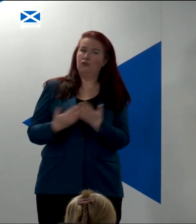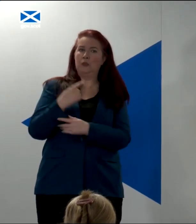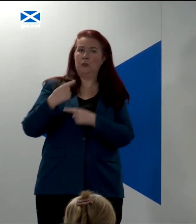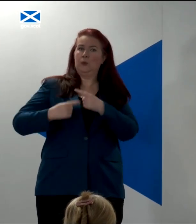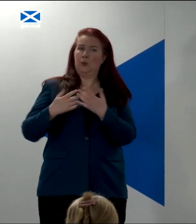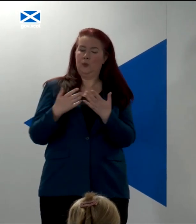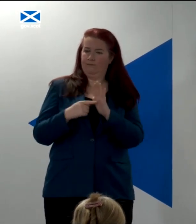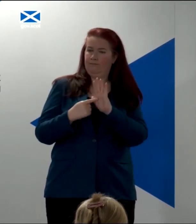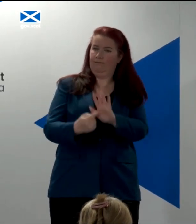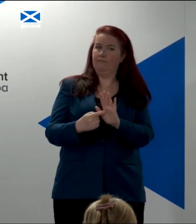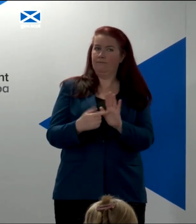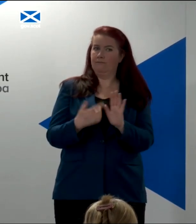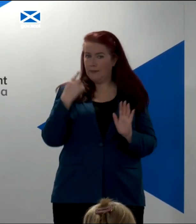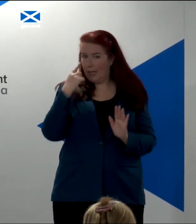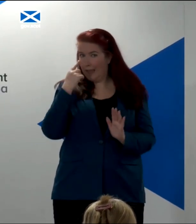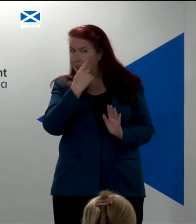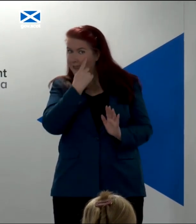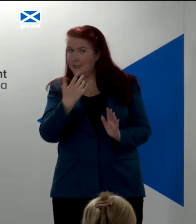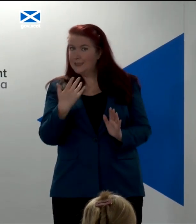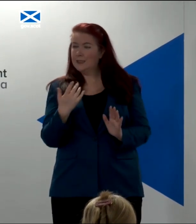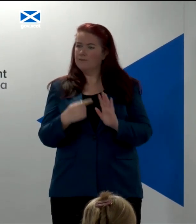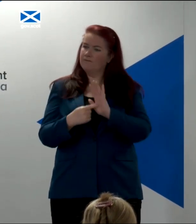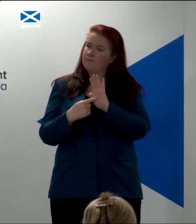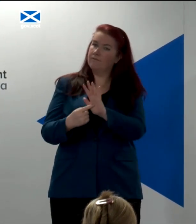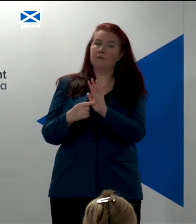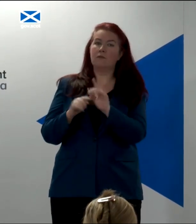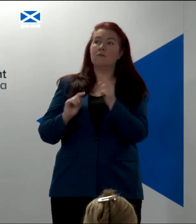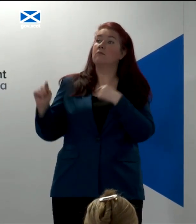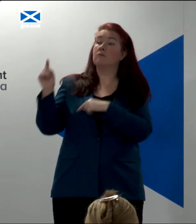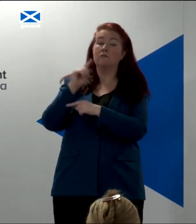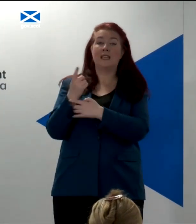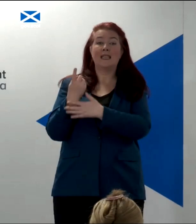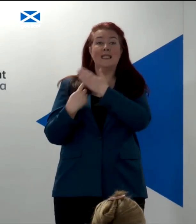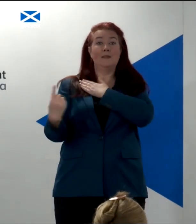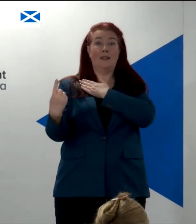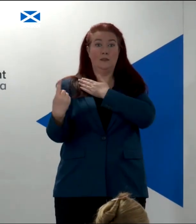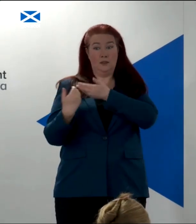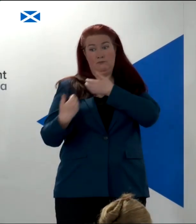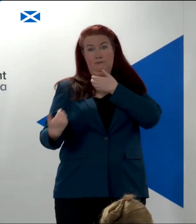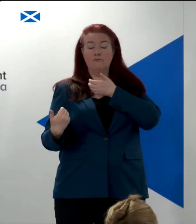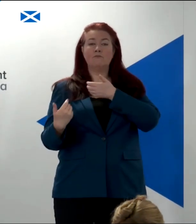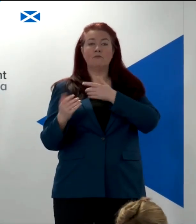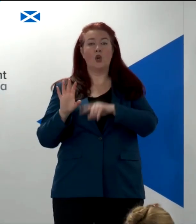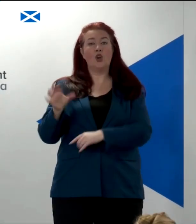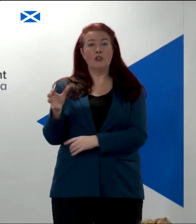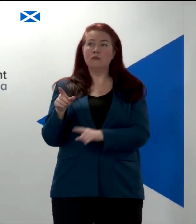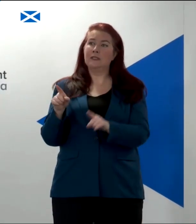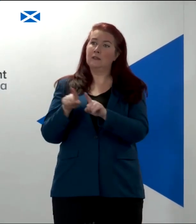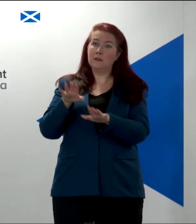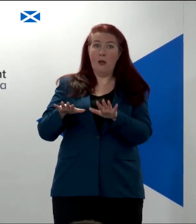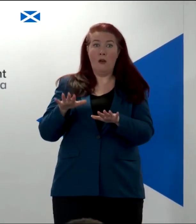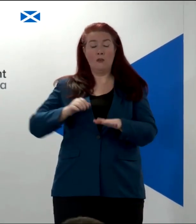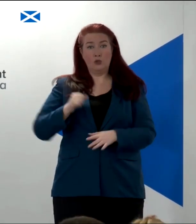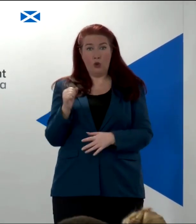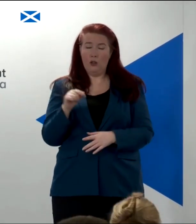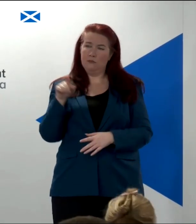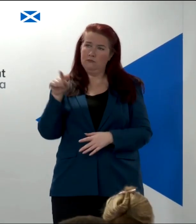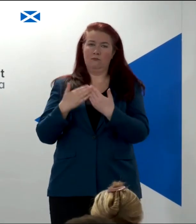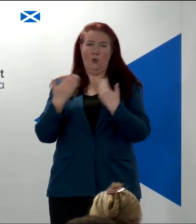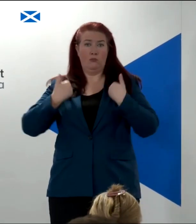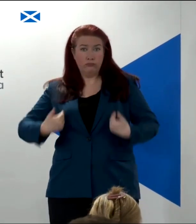set out evidence showing independent countries comparable to Scotland were both wealthier and indeed